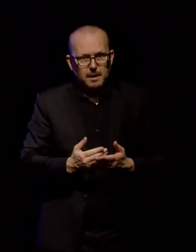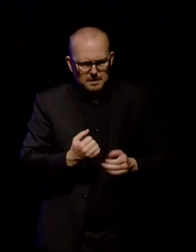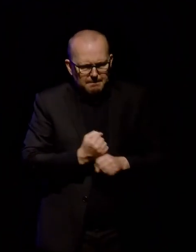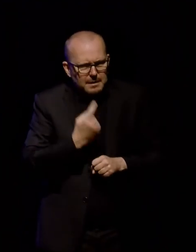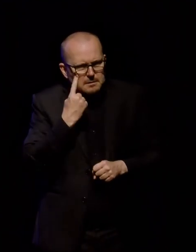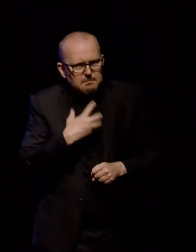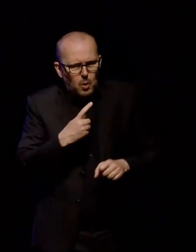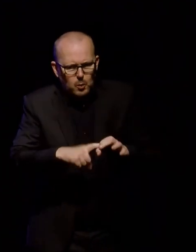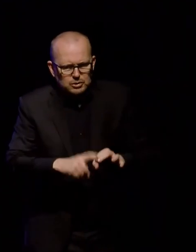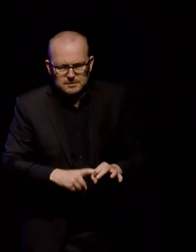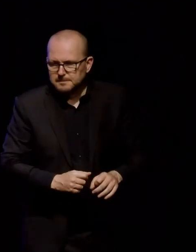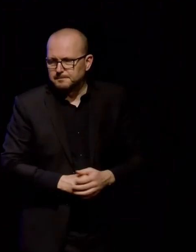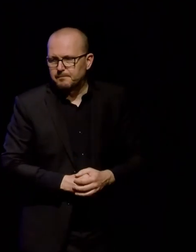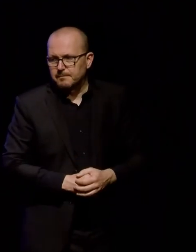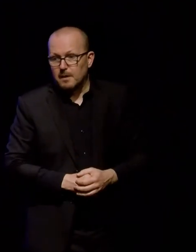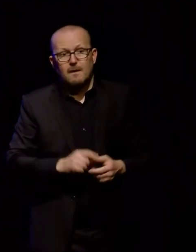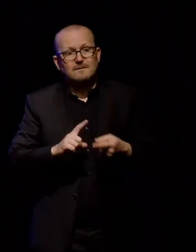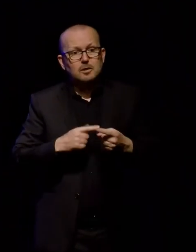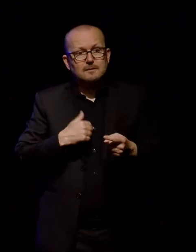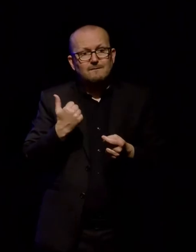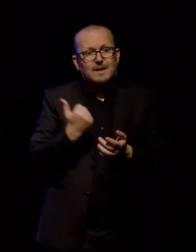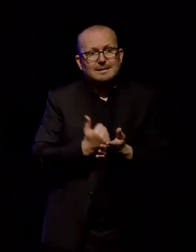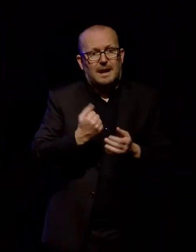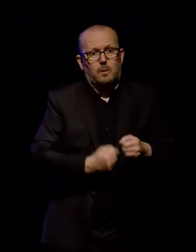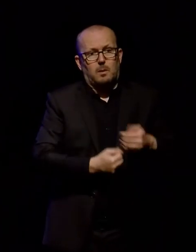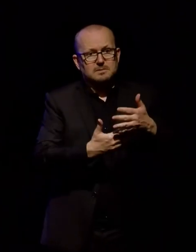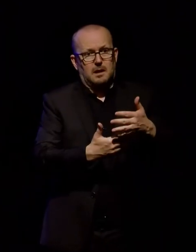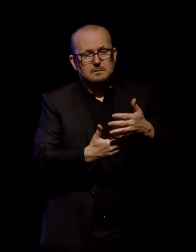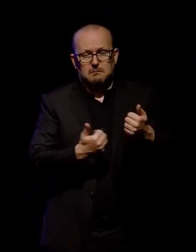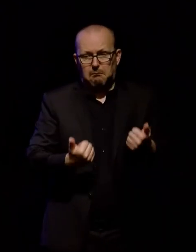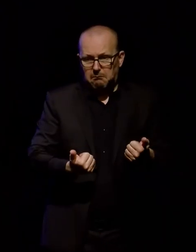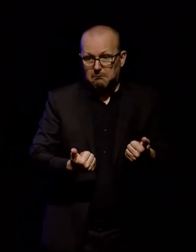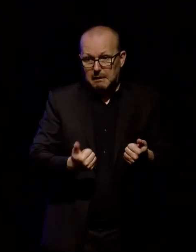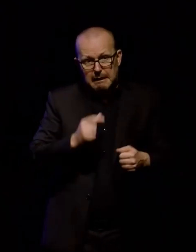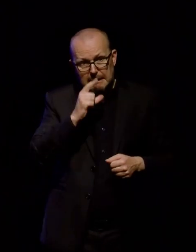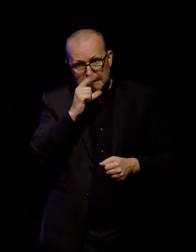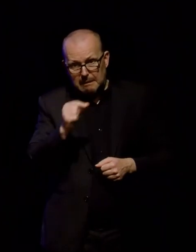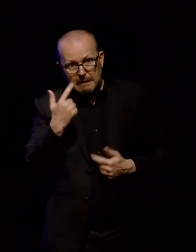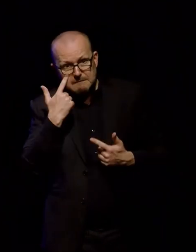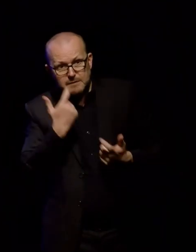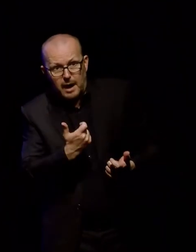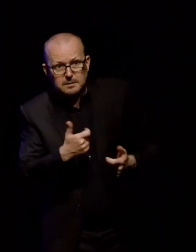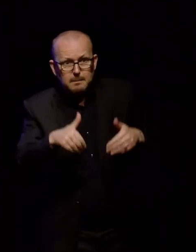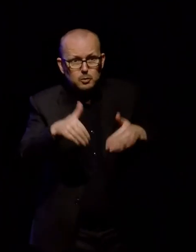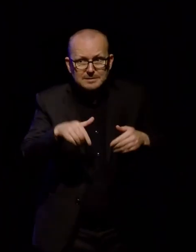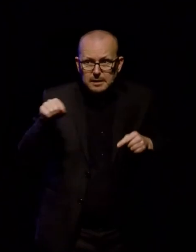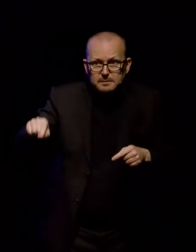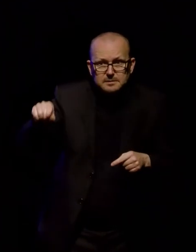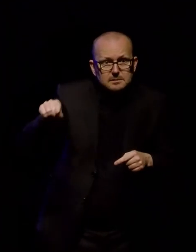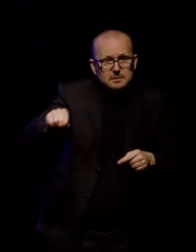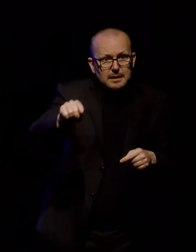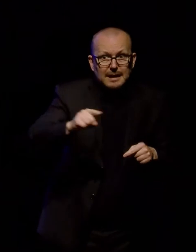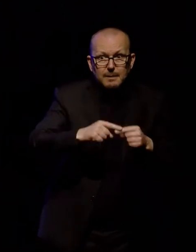First, looking to validate that the website was allowing users to meet our website's tagline. Could they find museums, explore collections, share stories?